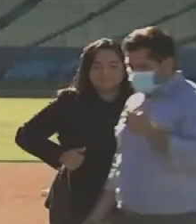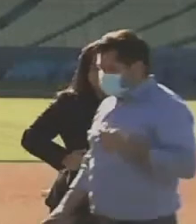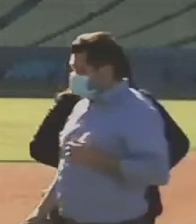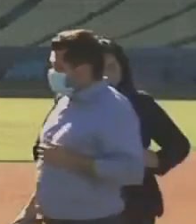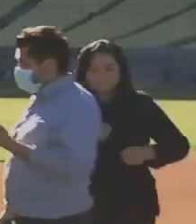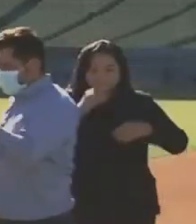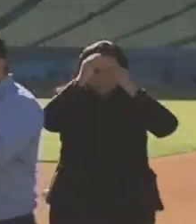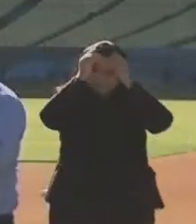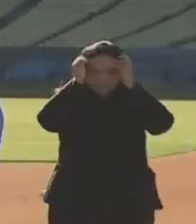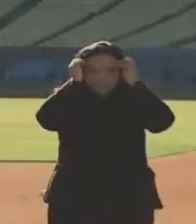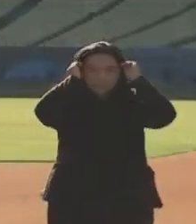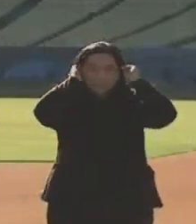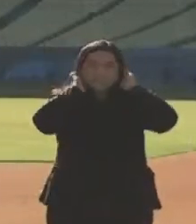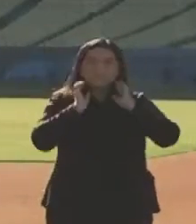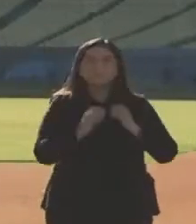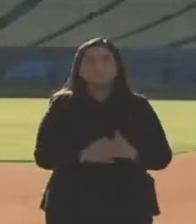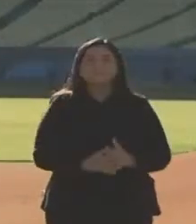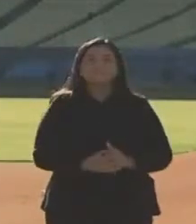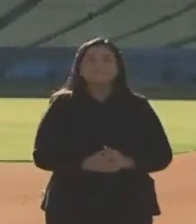I'll be your sprayer. Thank you.